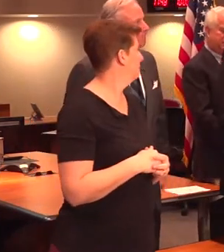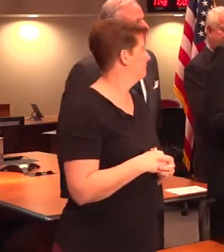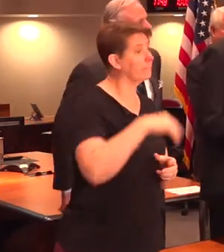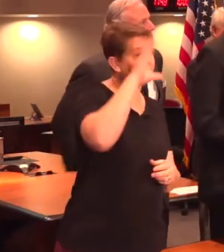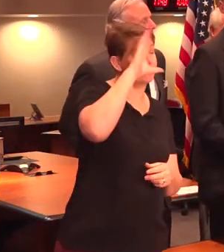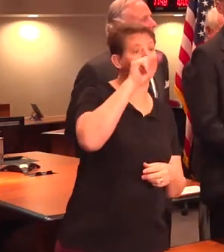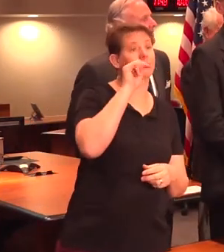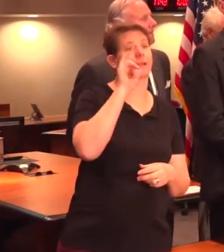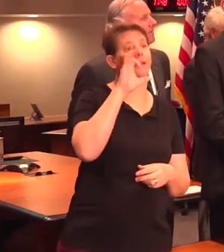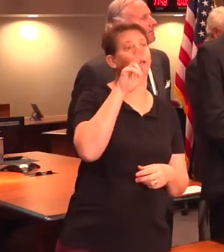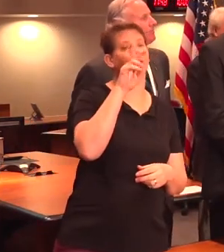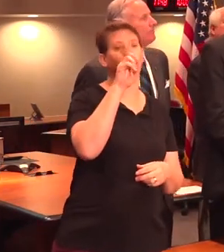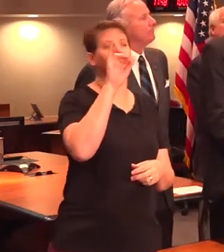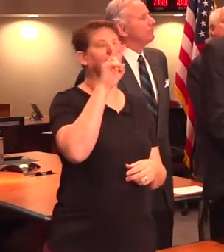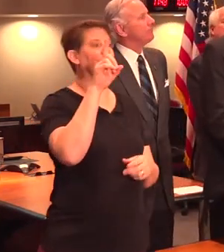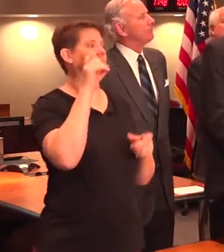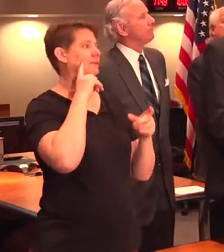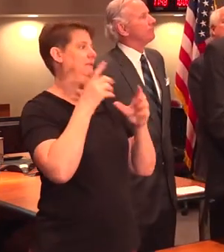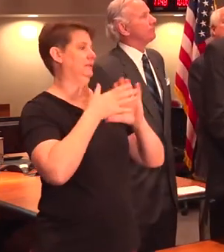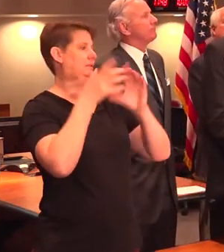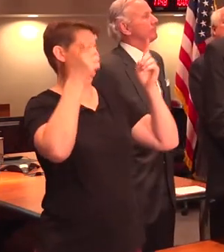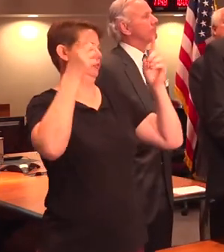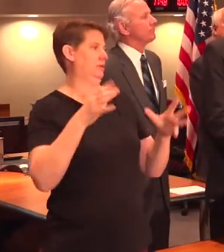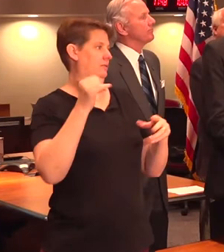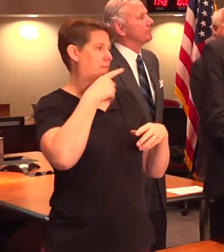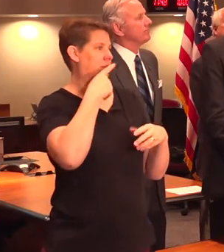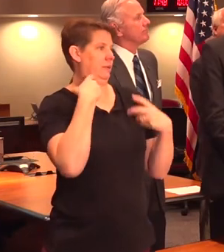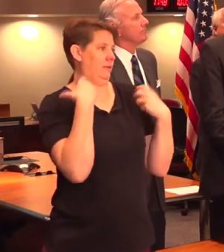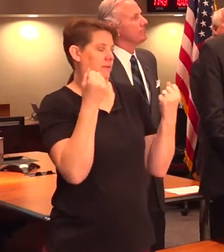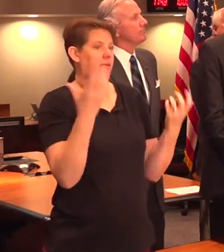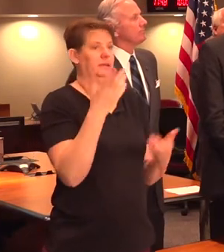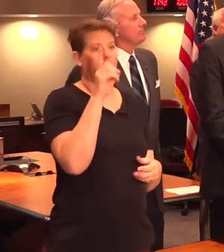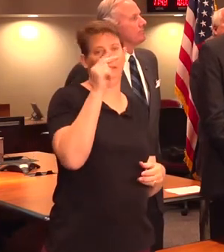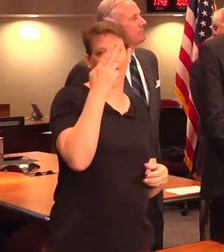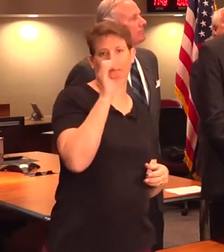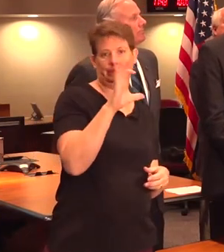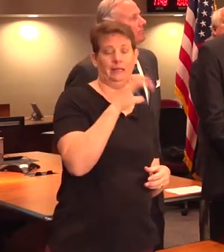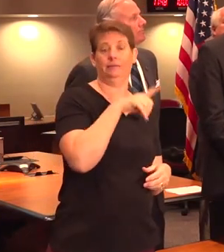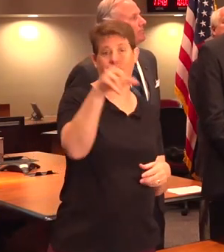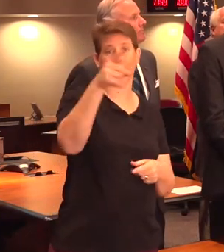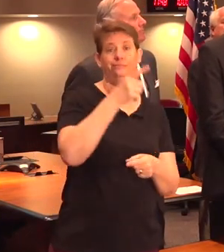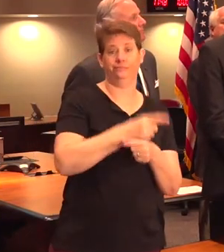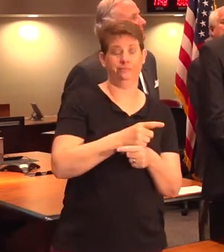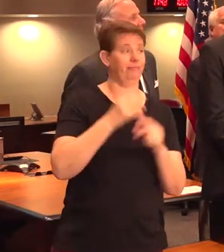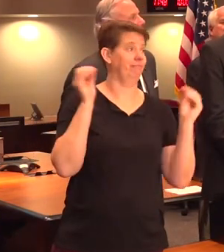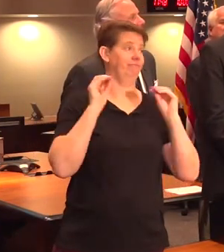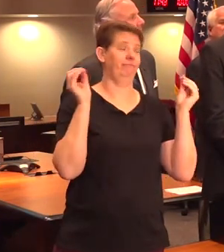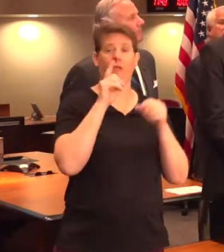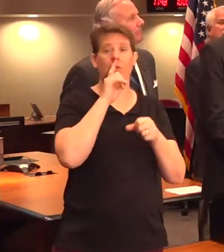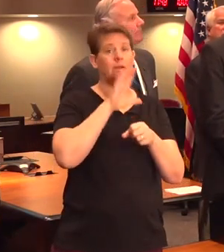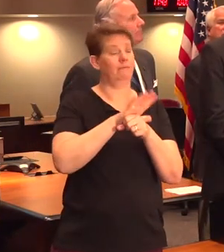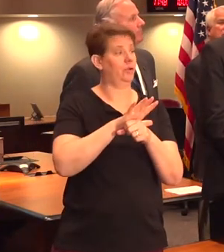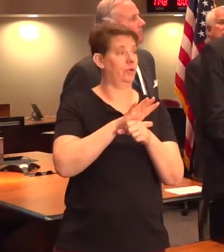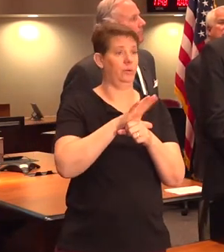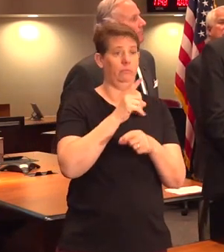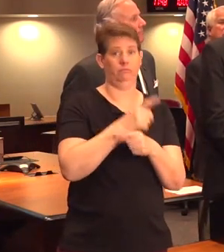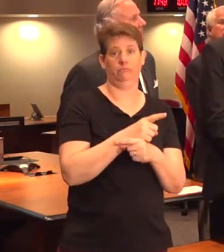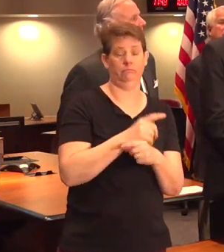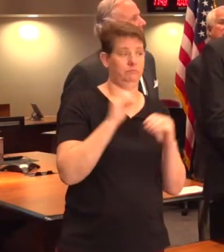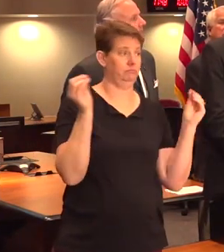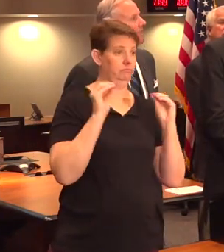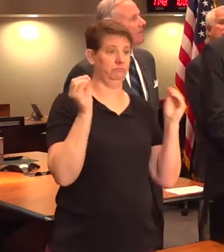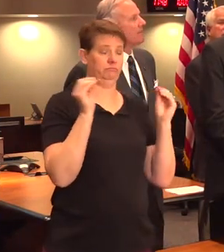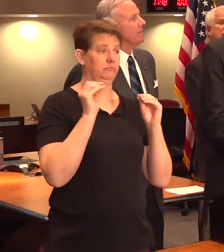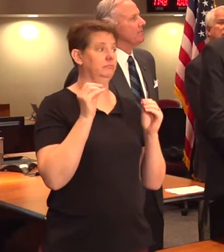Hi, Nick Davidson, Acting Director of Public Health at DHEC. You're exactly right, we don't have any confirmed cases. We are